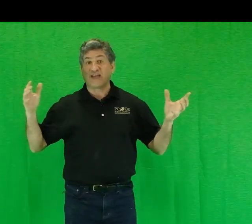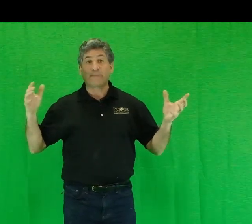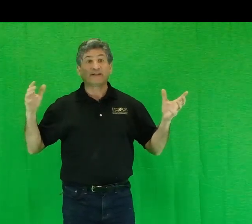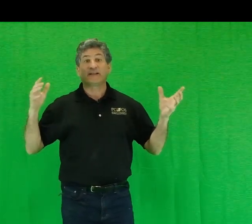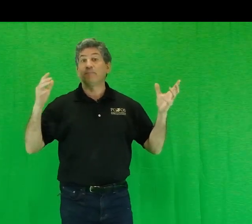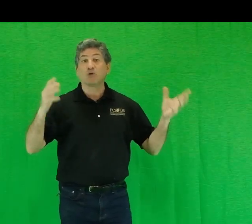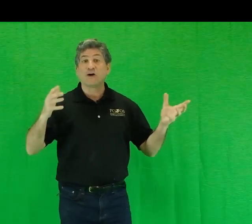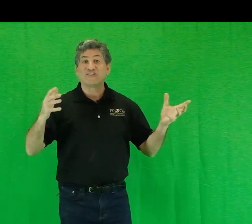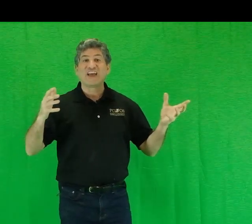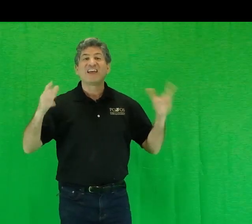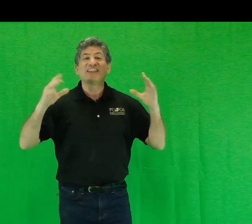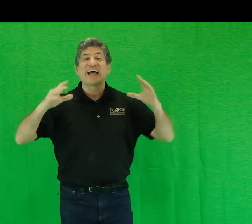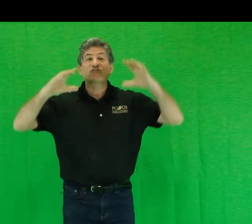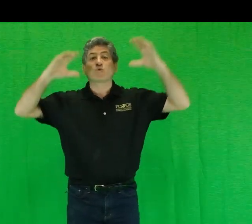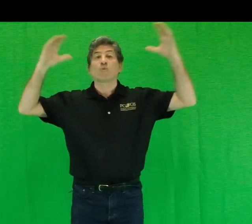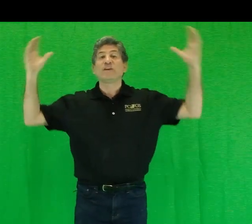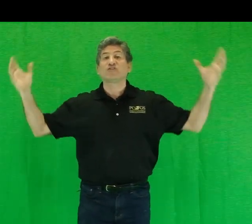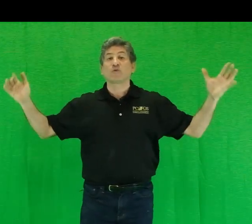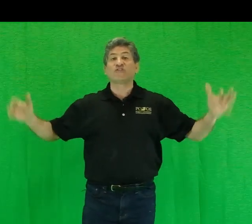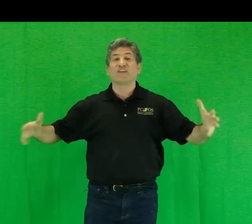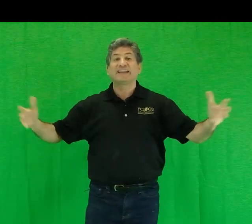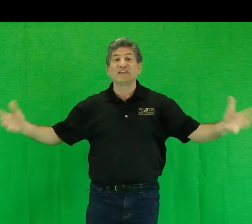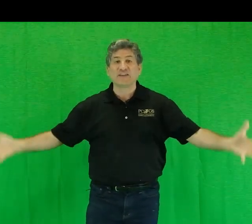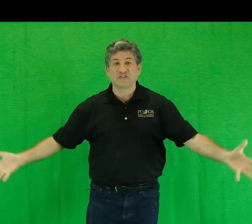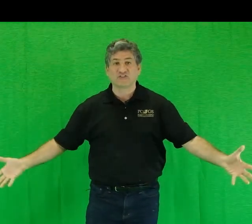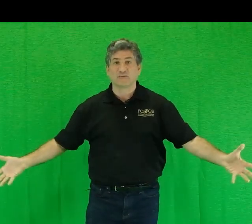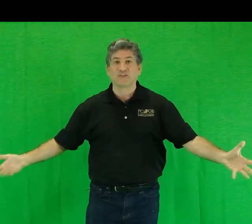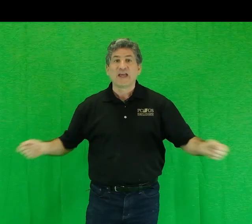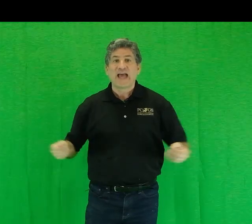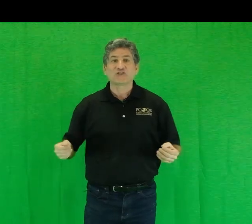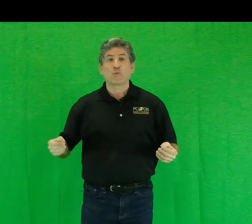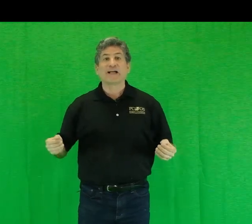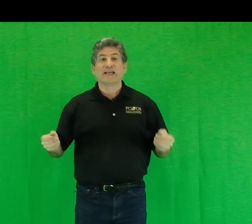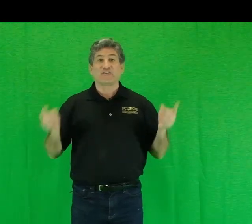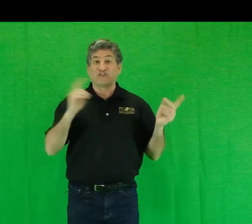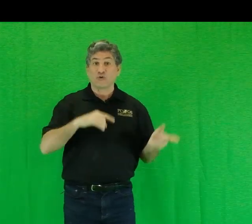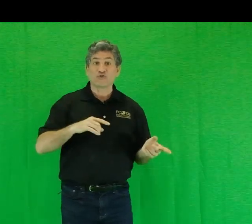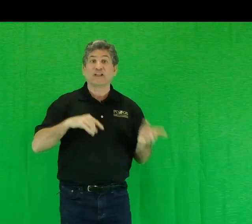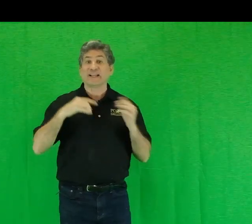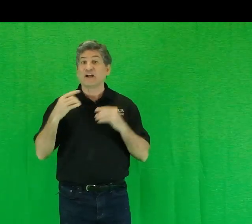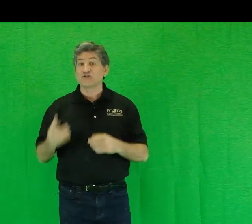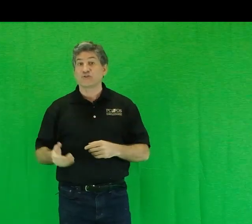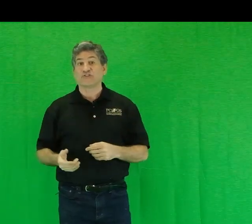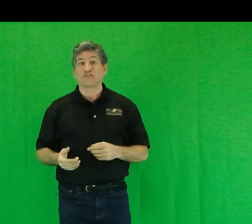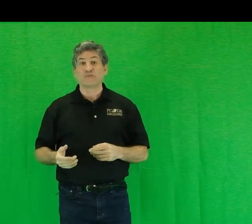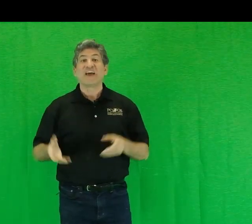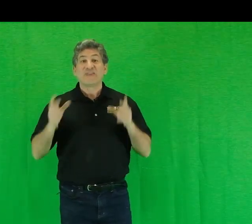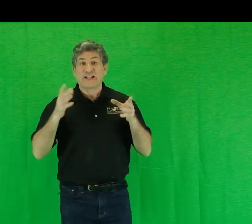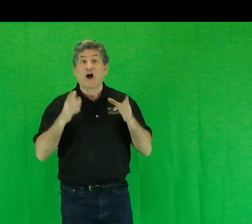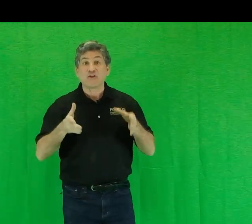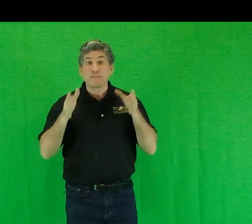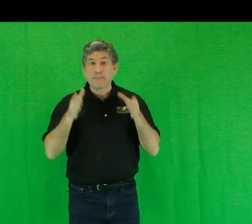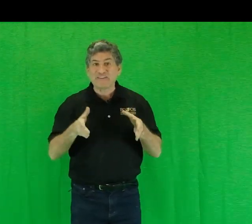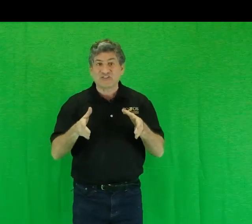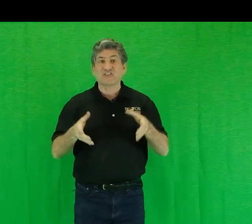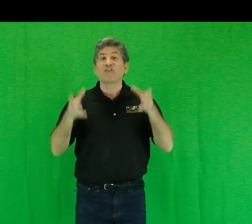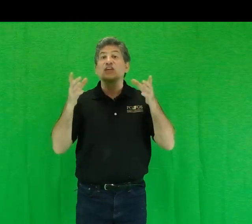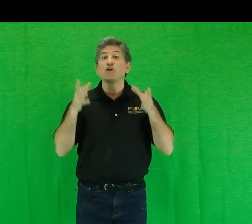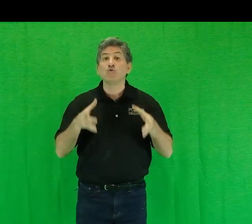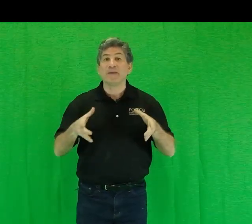capital it employs, the natural resources and living systems, as well as the social and cultural systems that are the basis of human